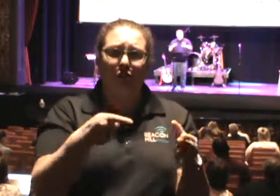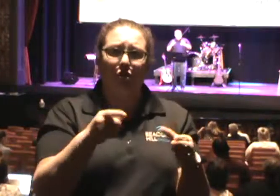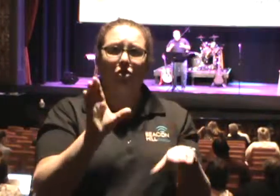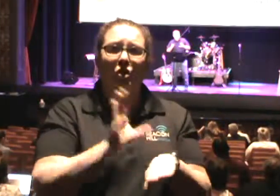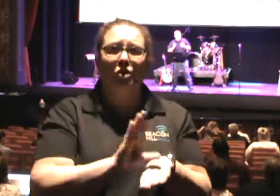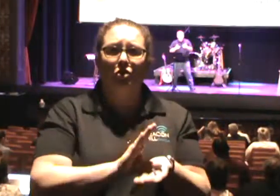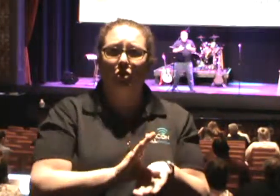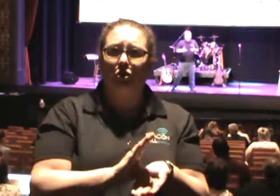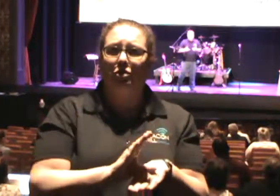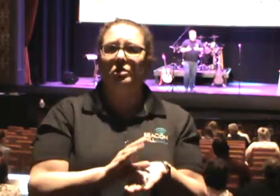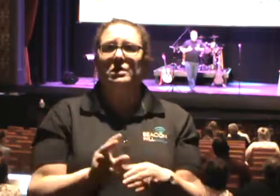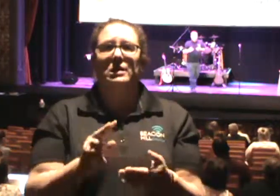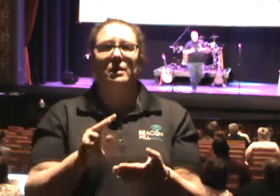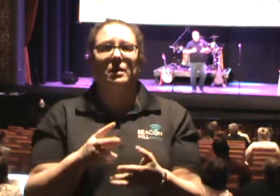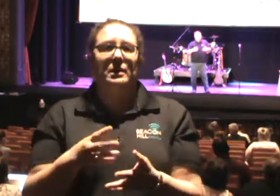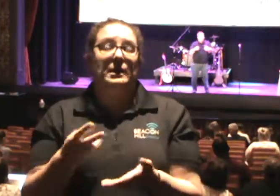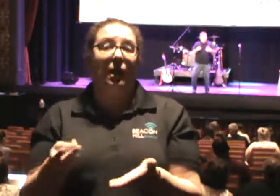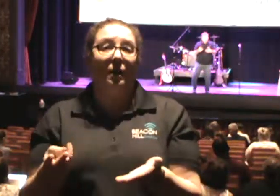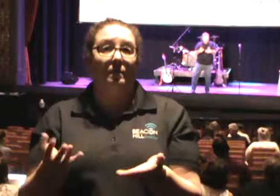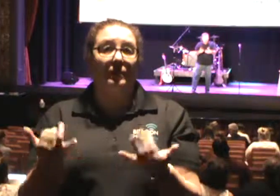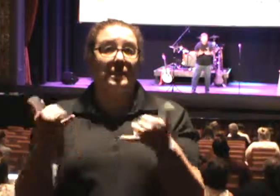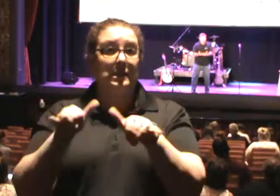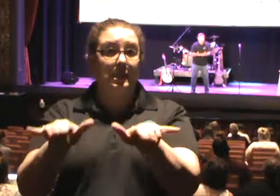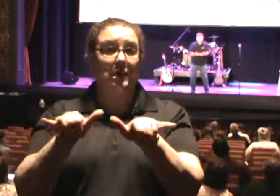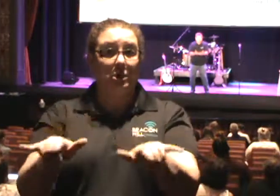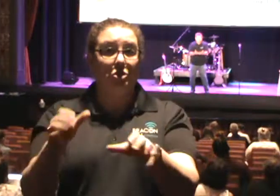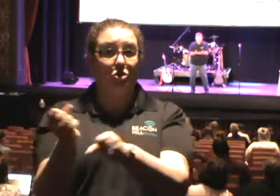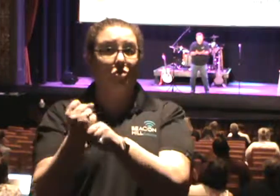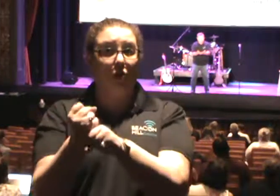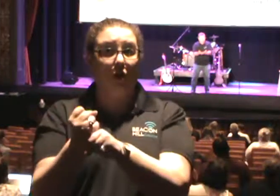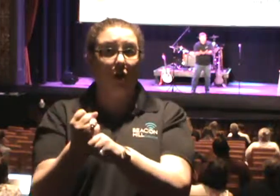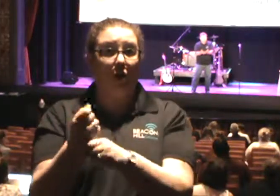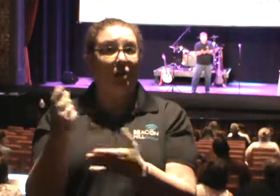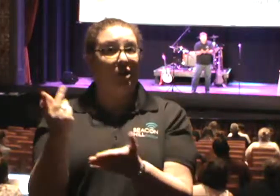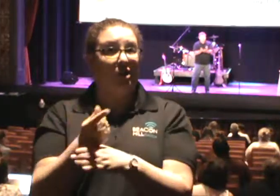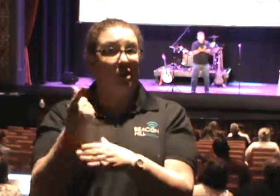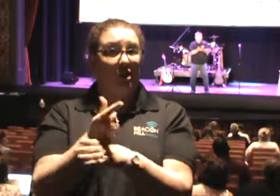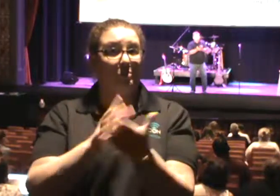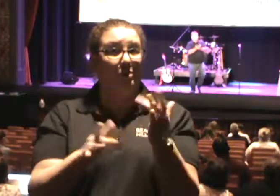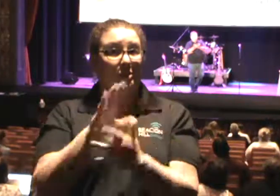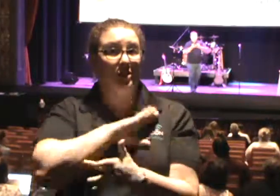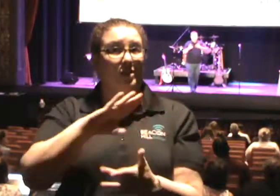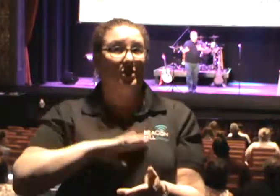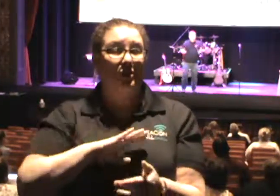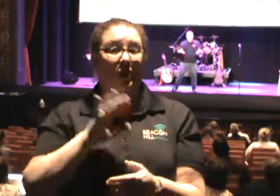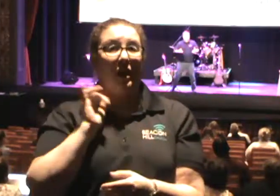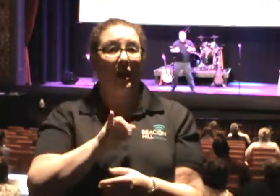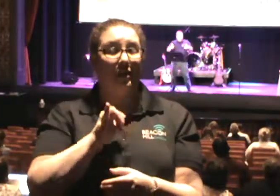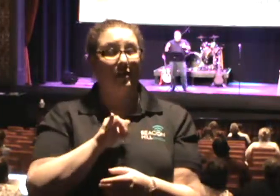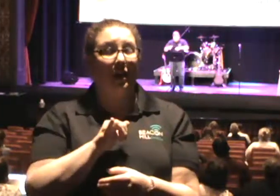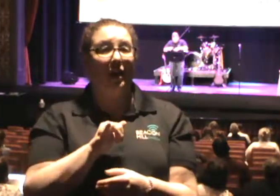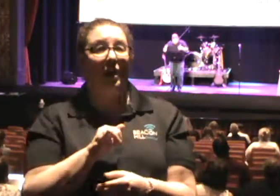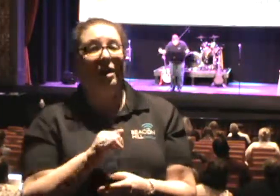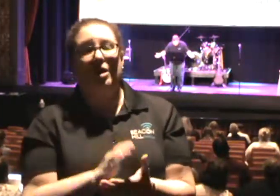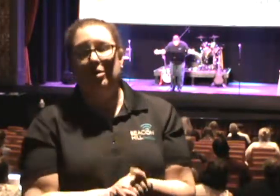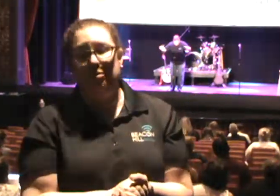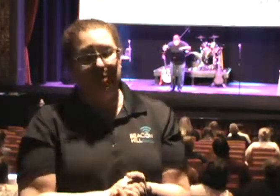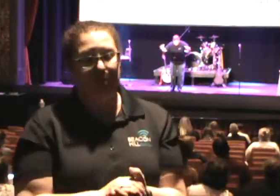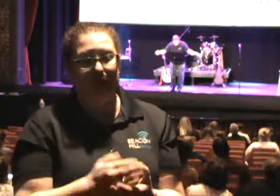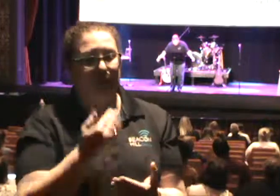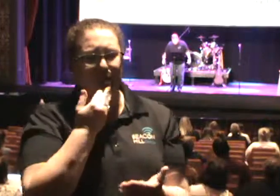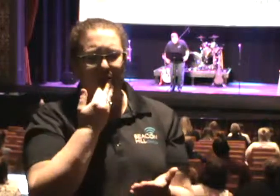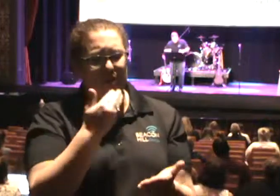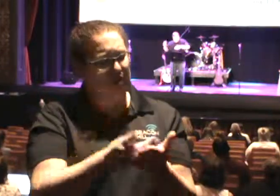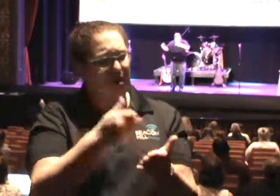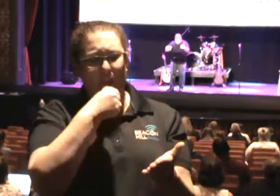Christ. And quite frankly, that would have been a good letter in itself. Amen? Just to sit there and share this. Thessalonians, this would